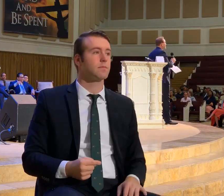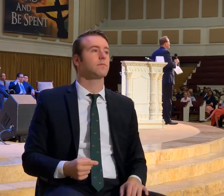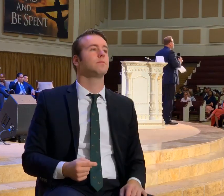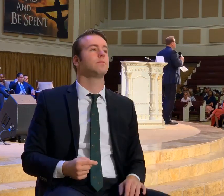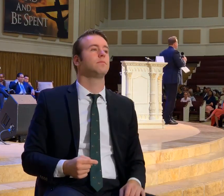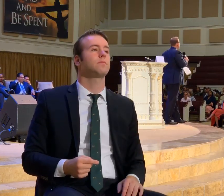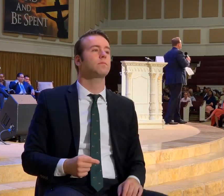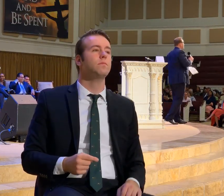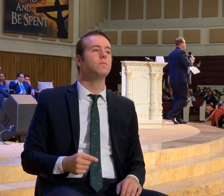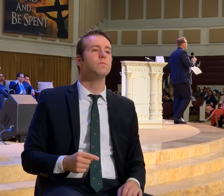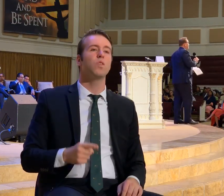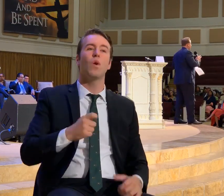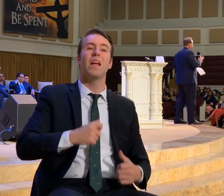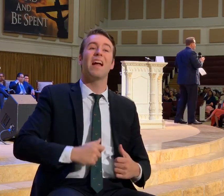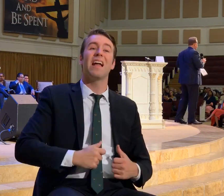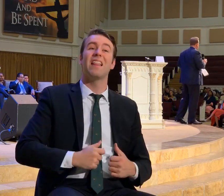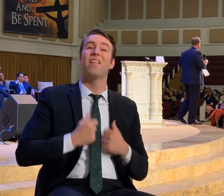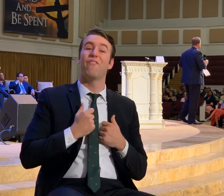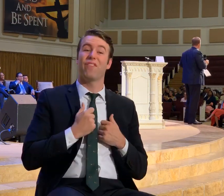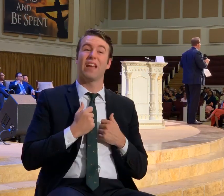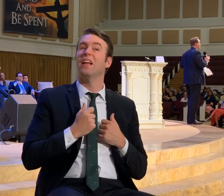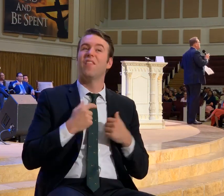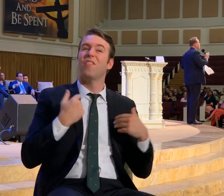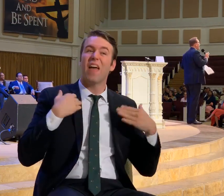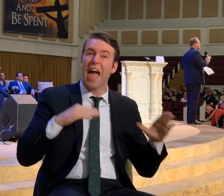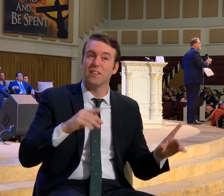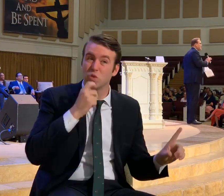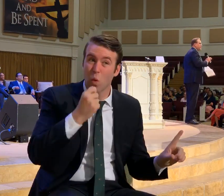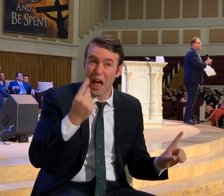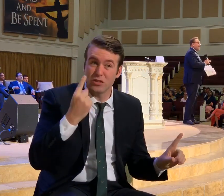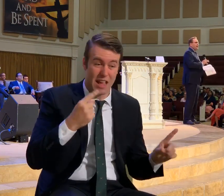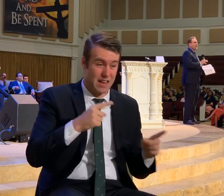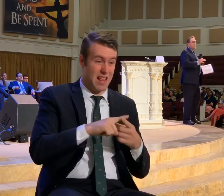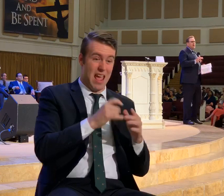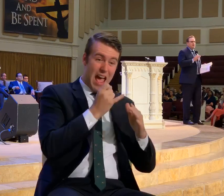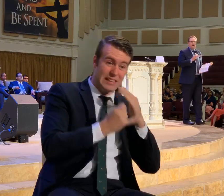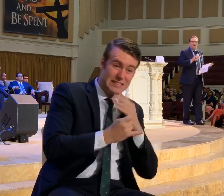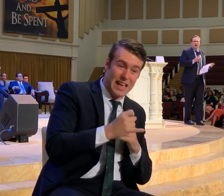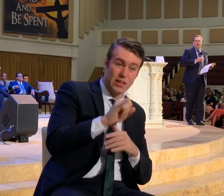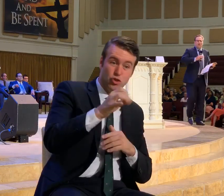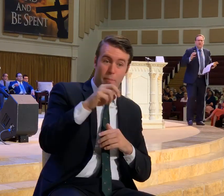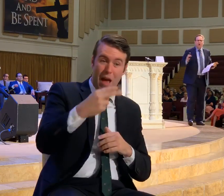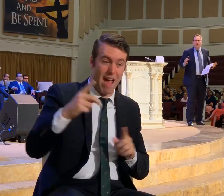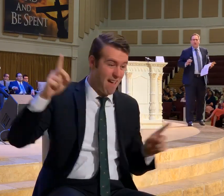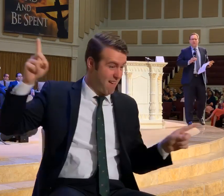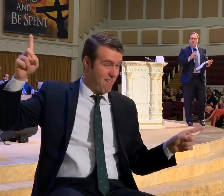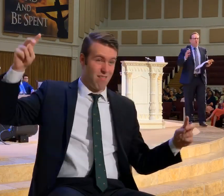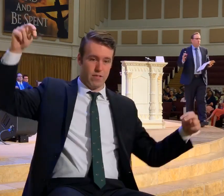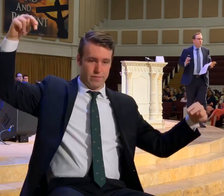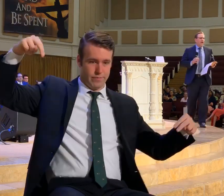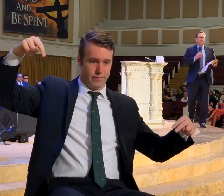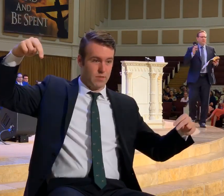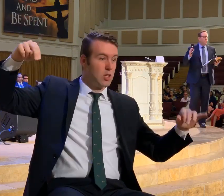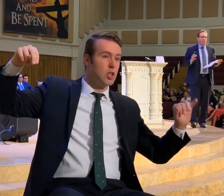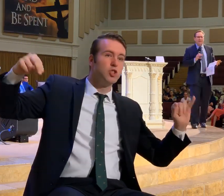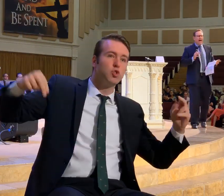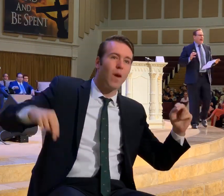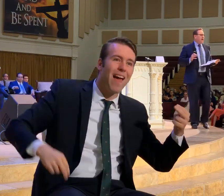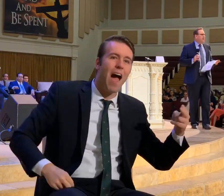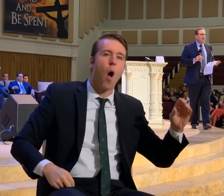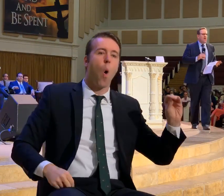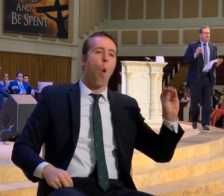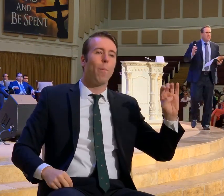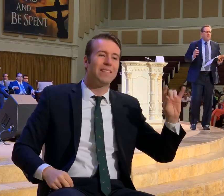You're living. You're living in a dimension. The angels don't understand. You're living where Isaiah, Jeremiah, Jonah, Joel, Amos,